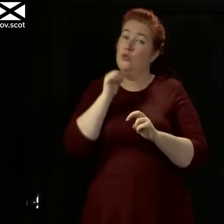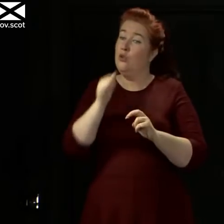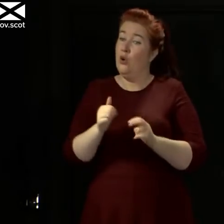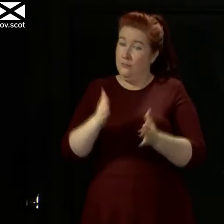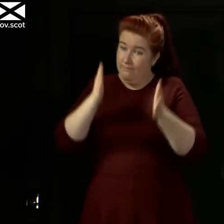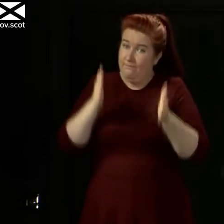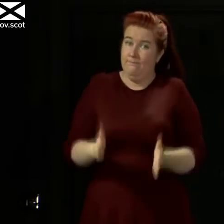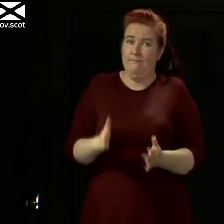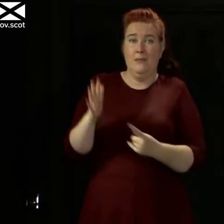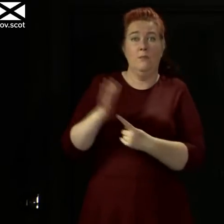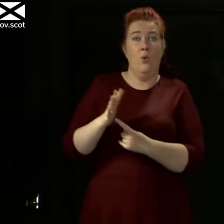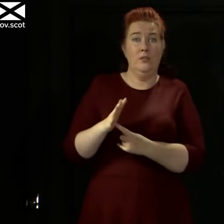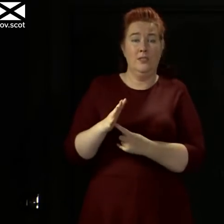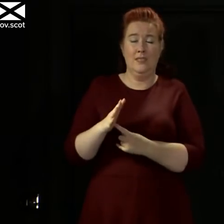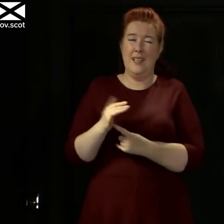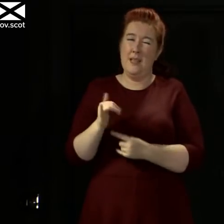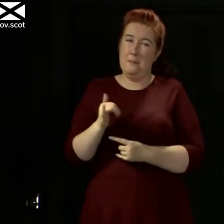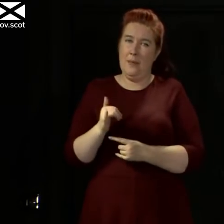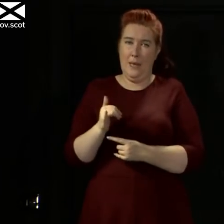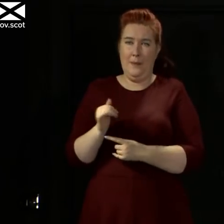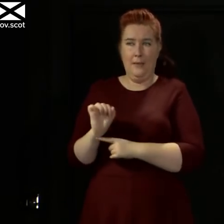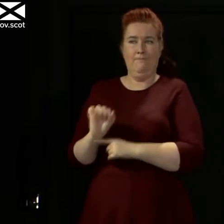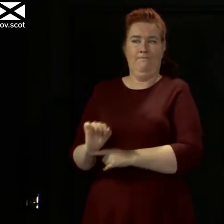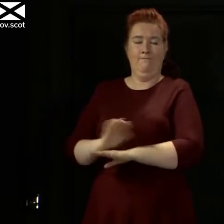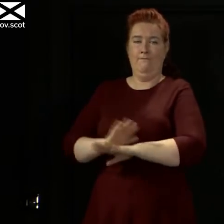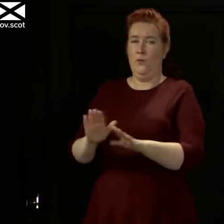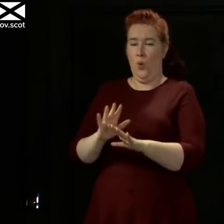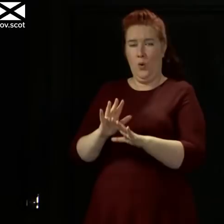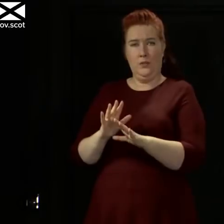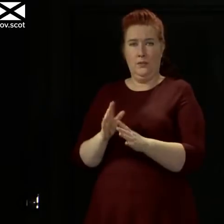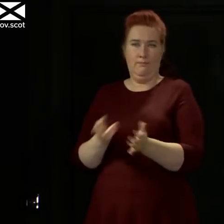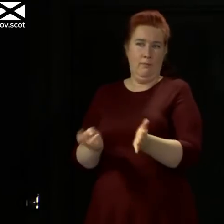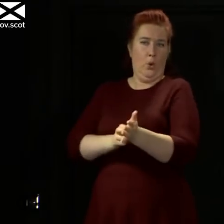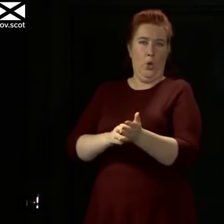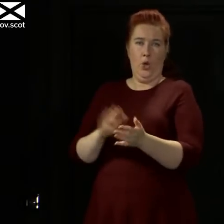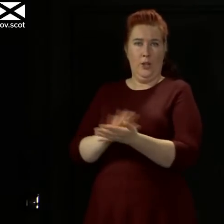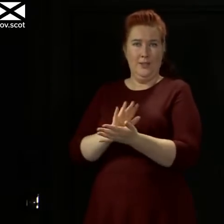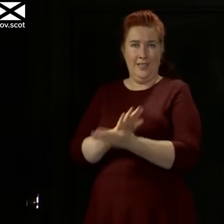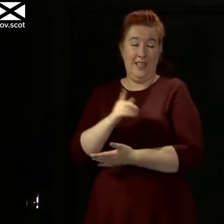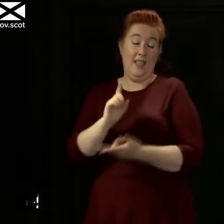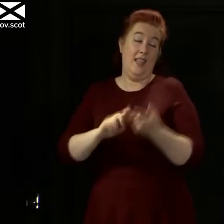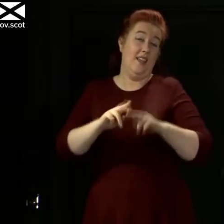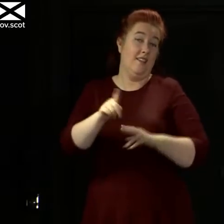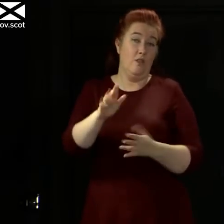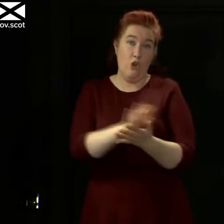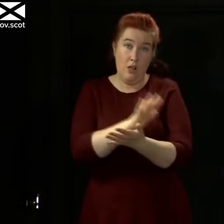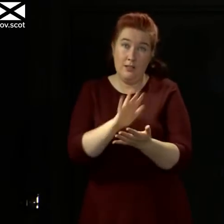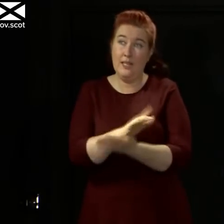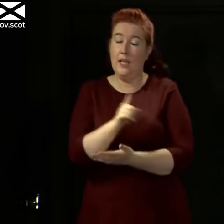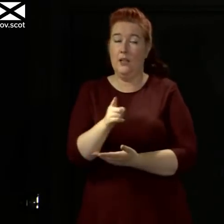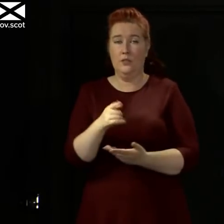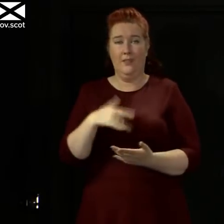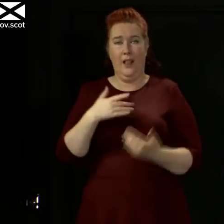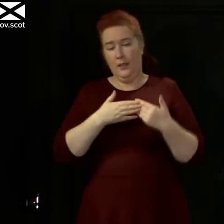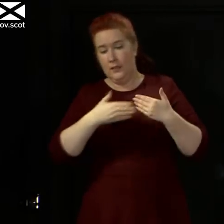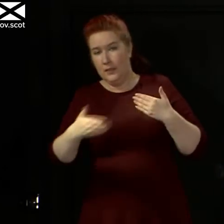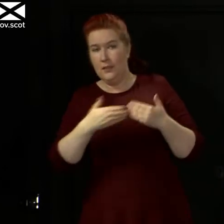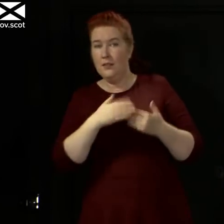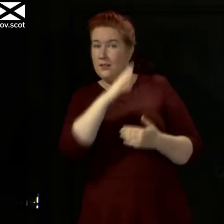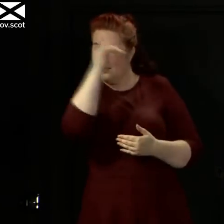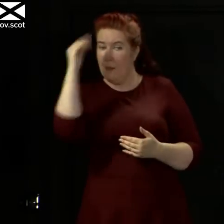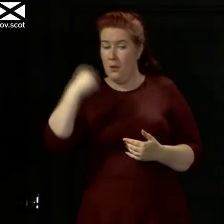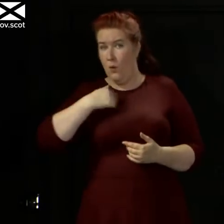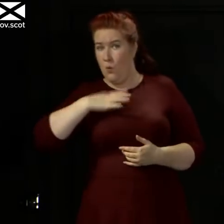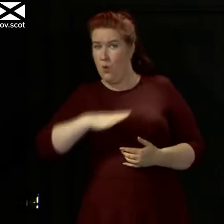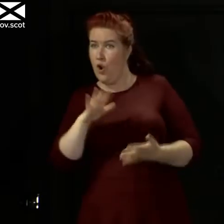perhaps not to commit to it right now. And if it is about holidays, if you want to take a holiday over the remainder of the